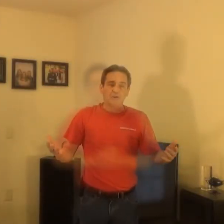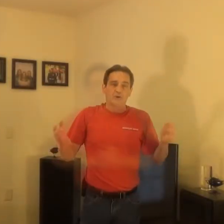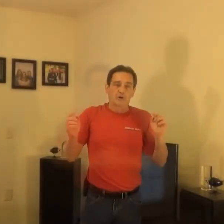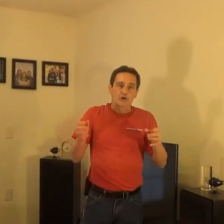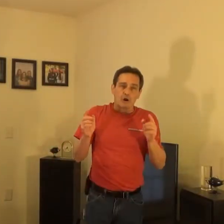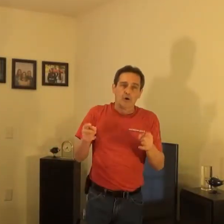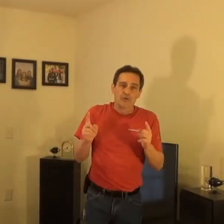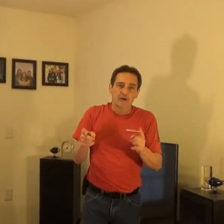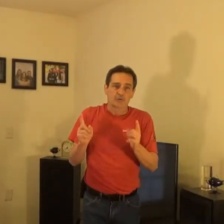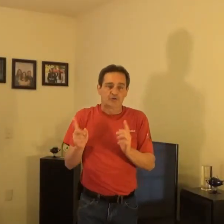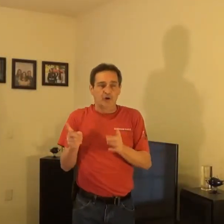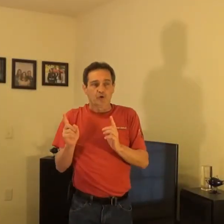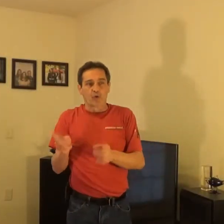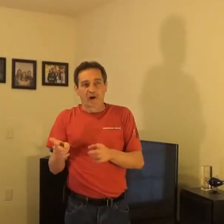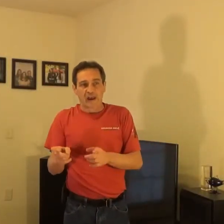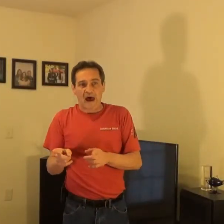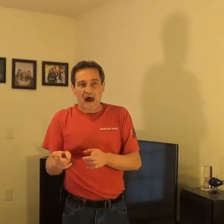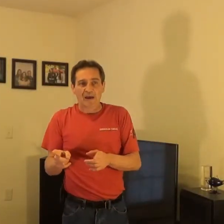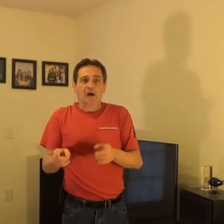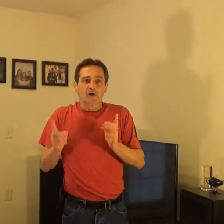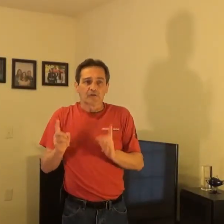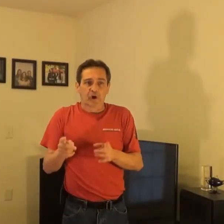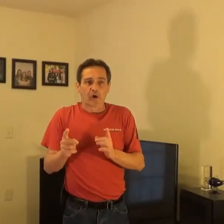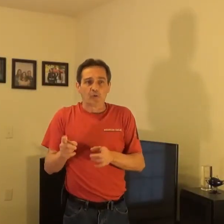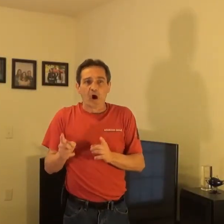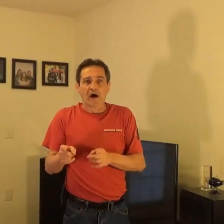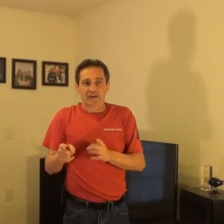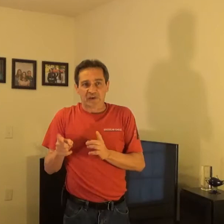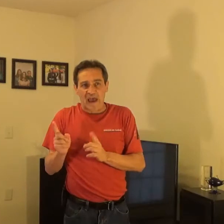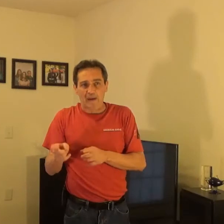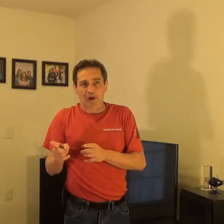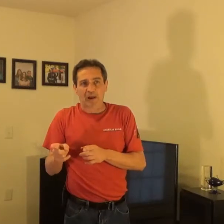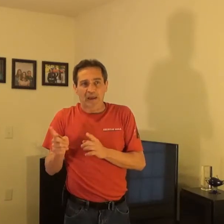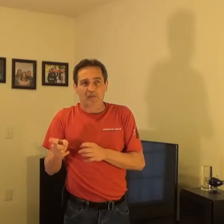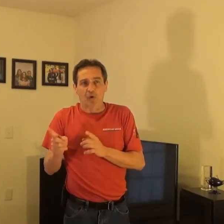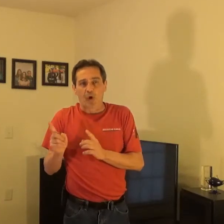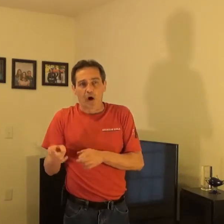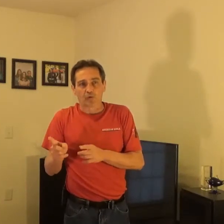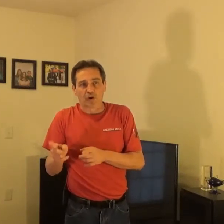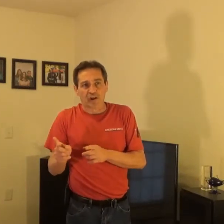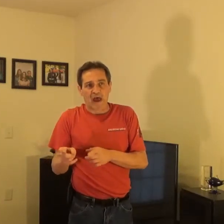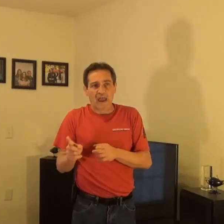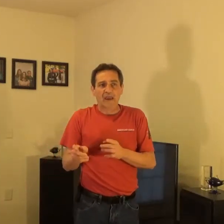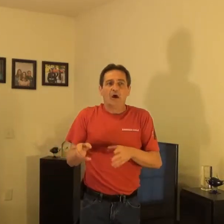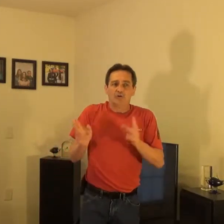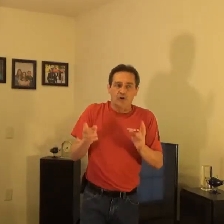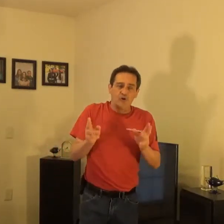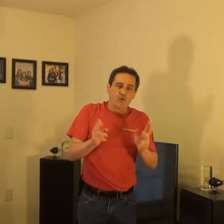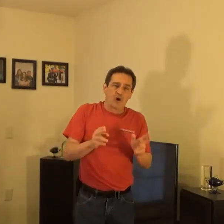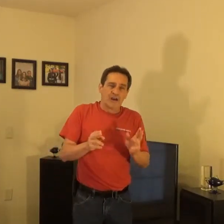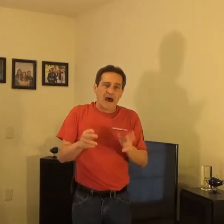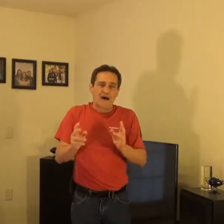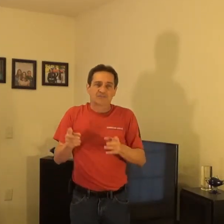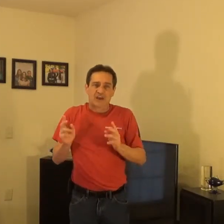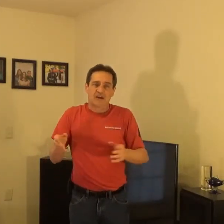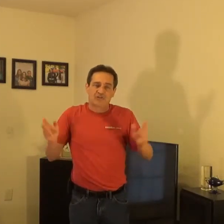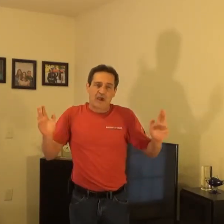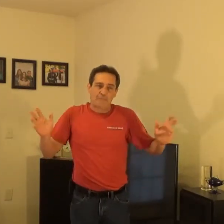to conclude this with Jude 1-9 concerning what is happening in the world today. Jude 1-9 says, Yet